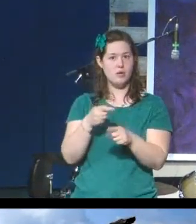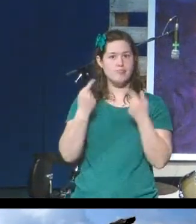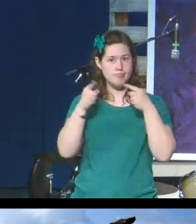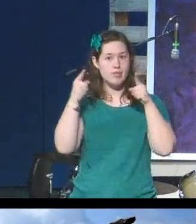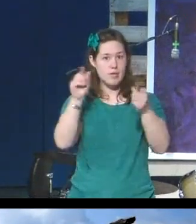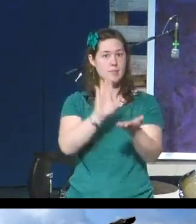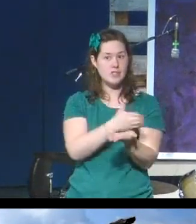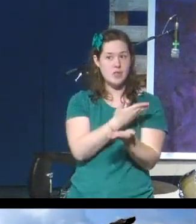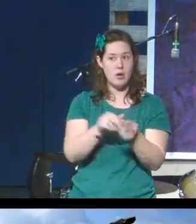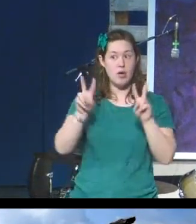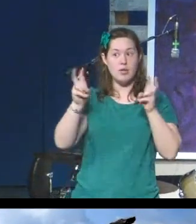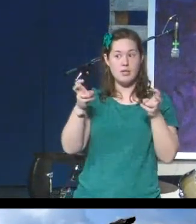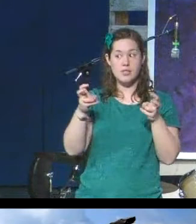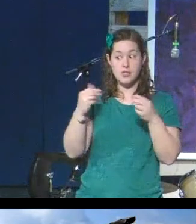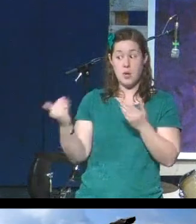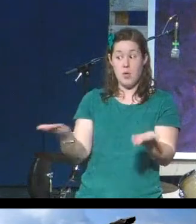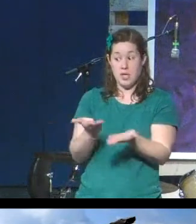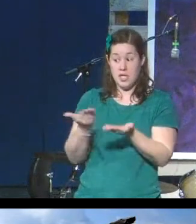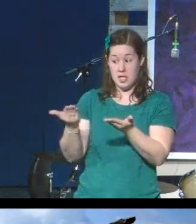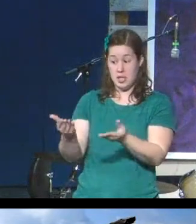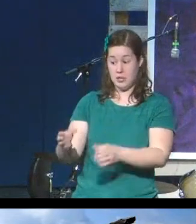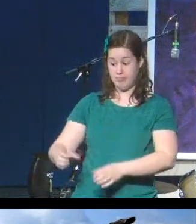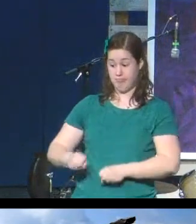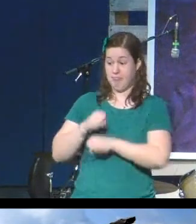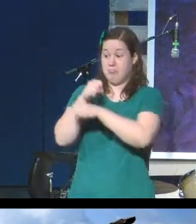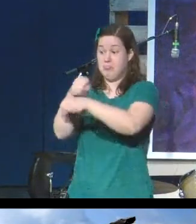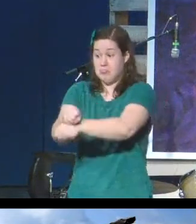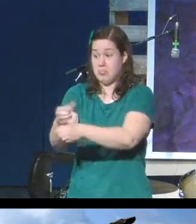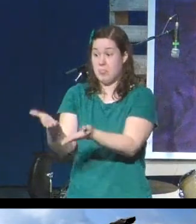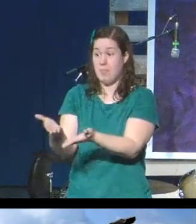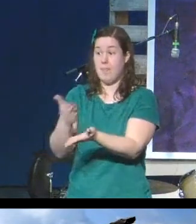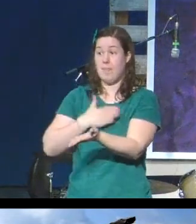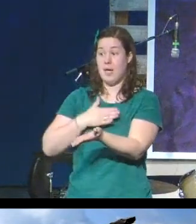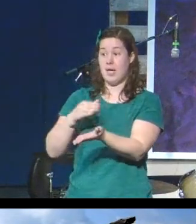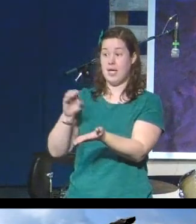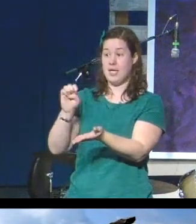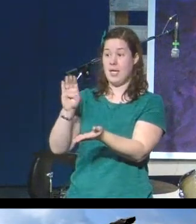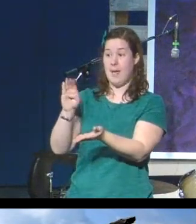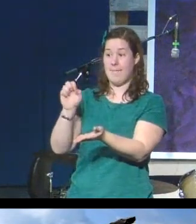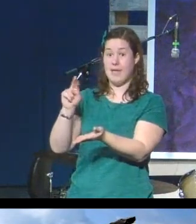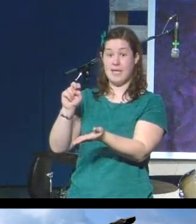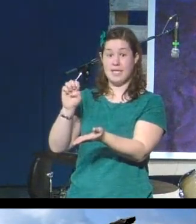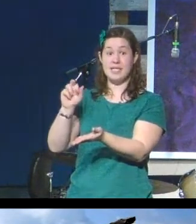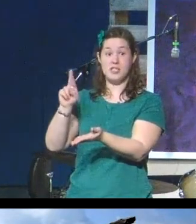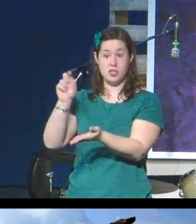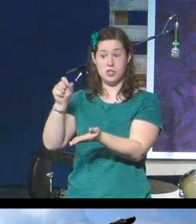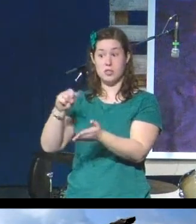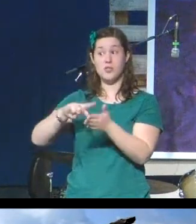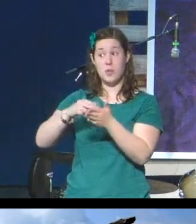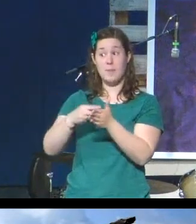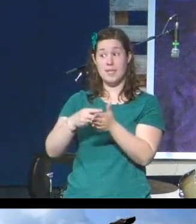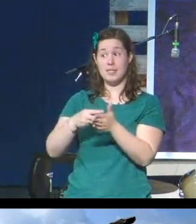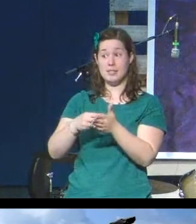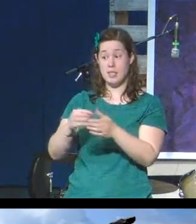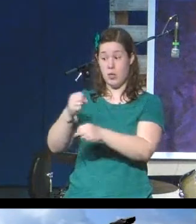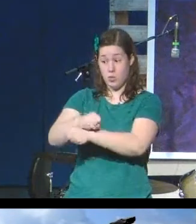If God appeared, someone would place a stone so that any passerby would know that God was there.